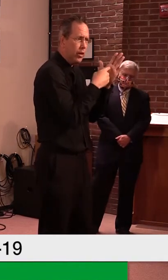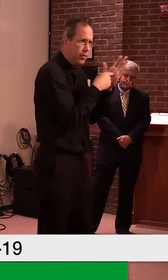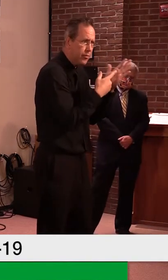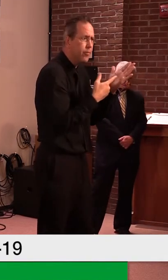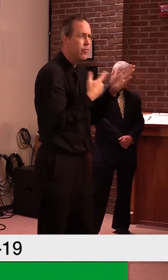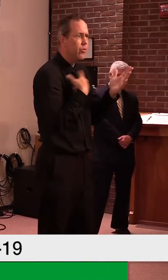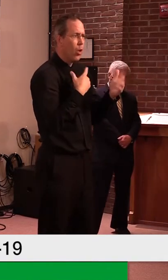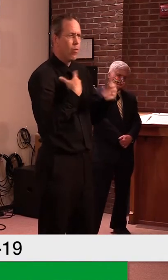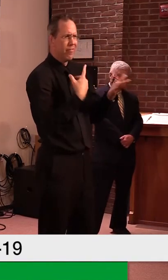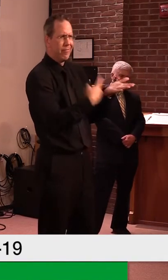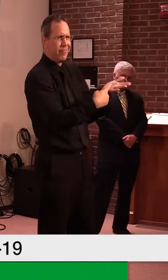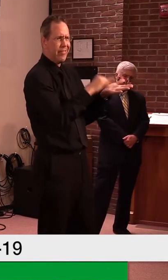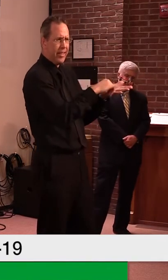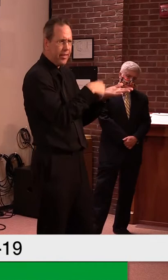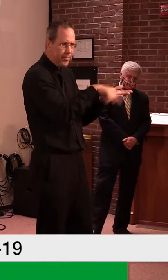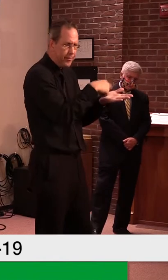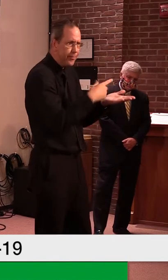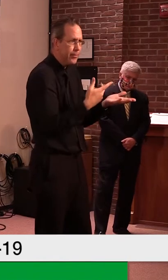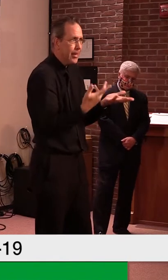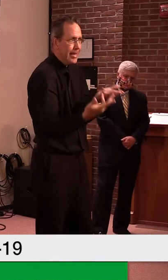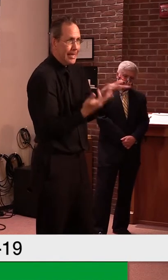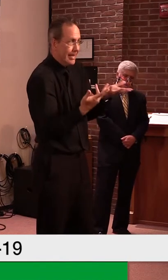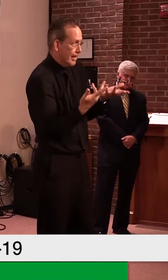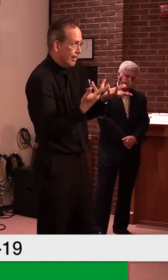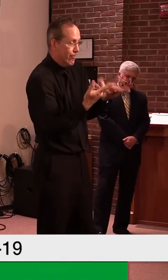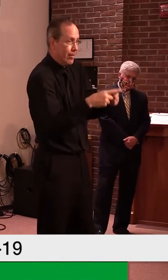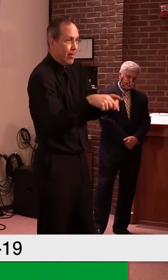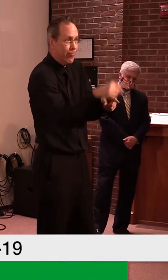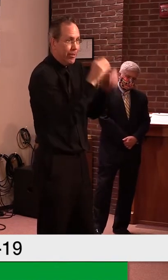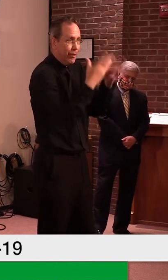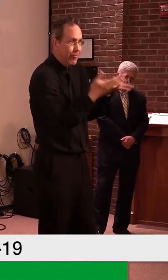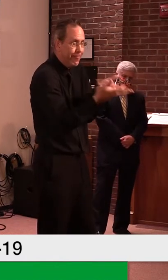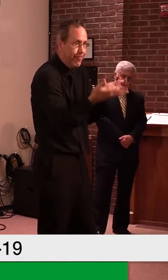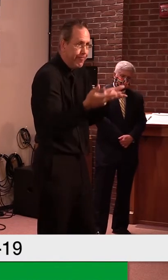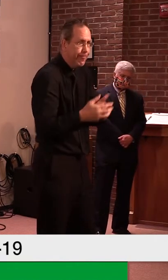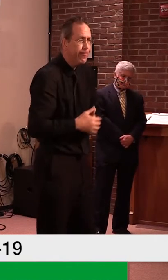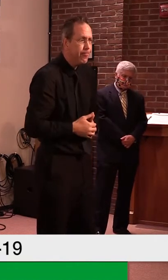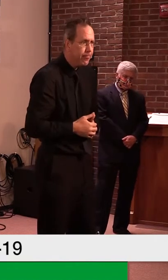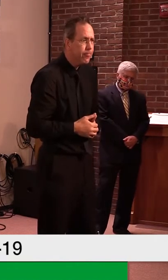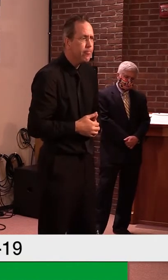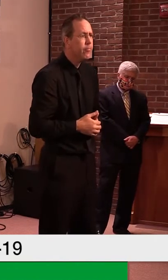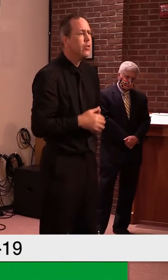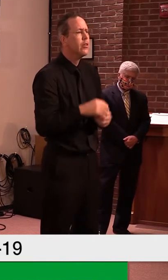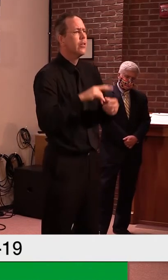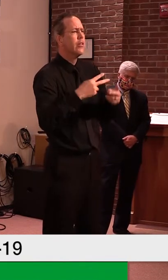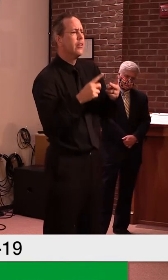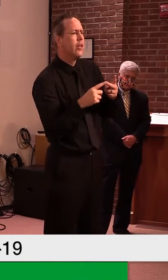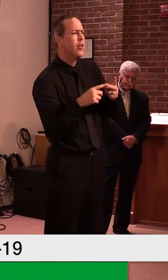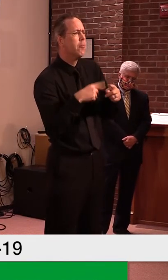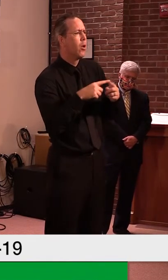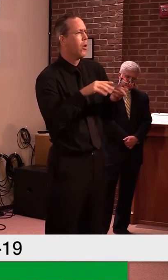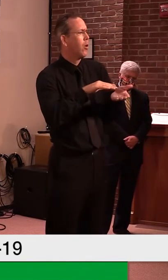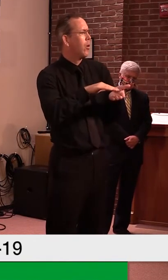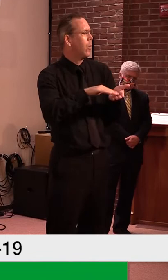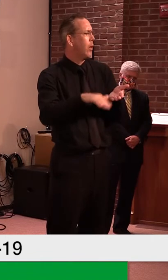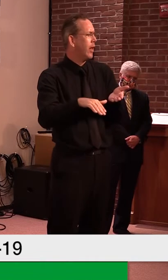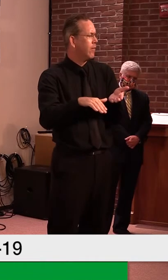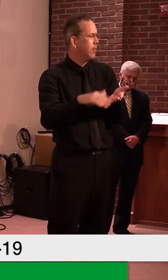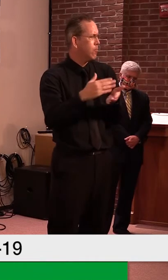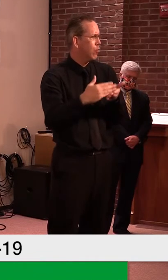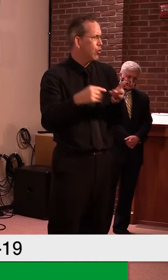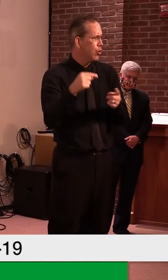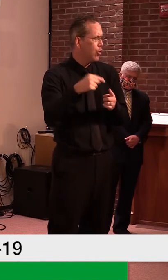forward in a very uncertain semester. Um, to your question about the waiver though, um, I'm not sure, uh, the current